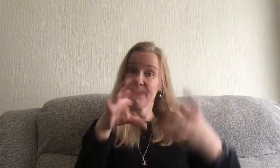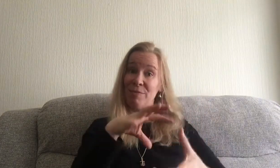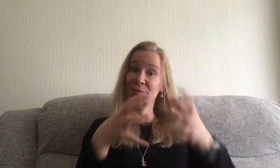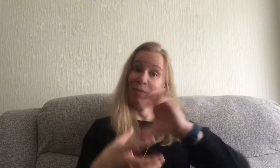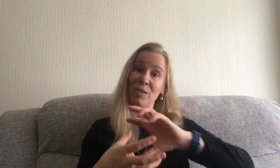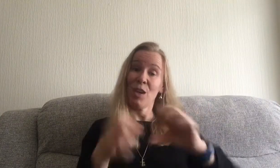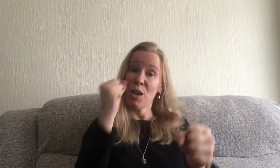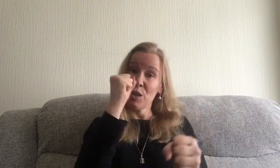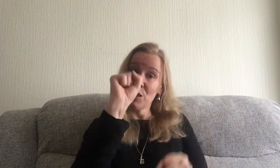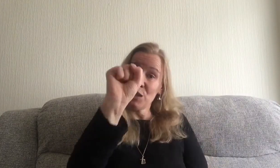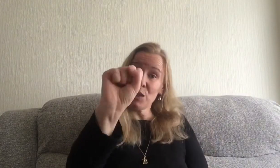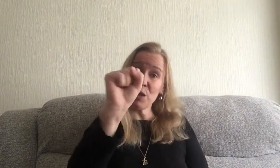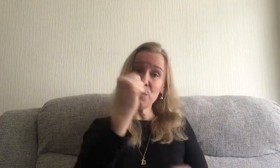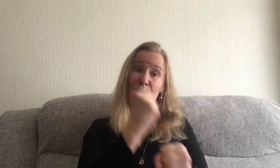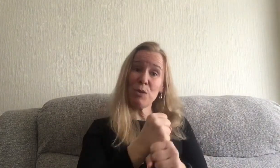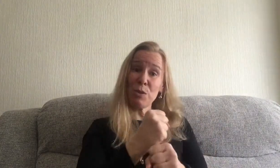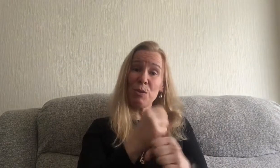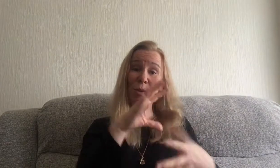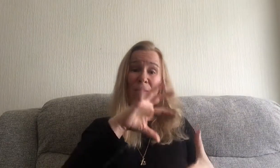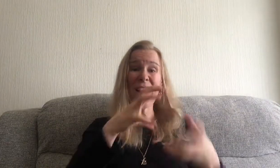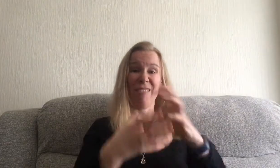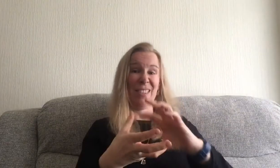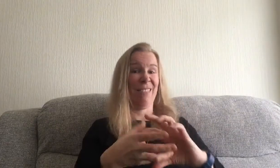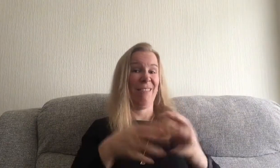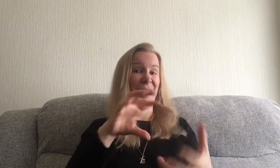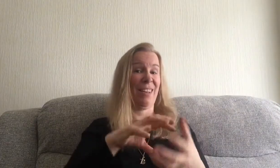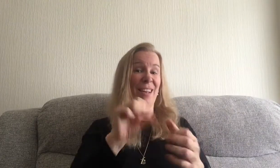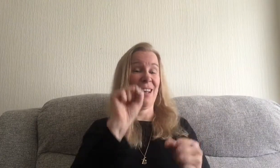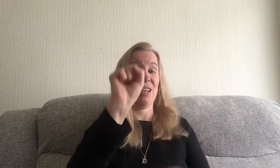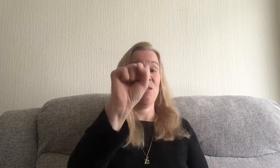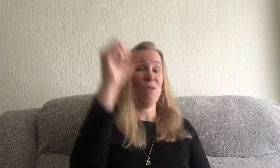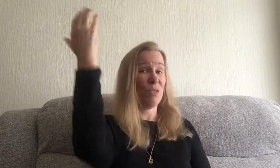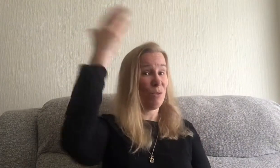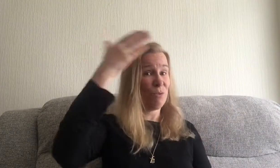do you do craft in your school